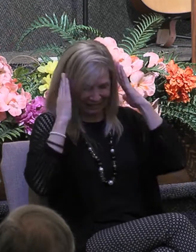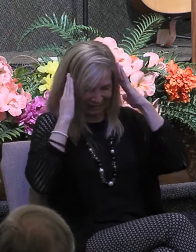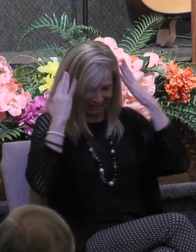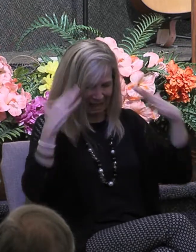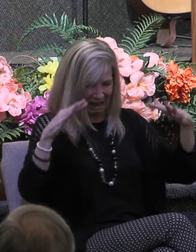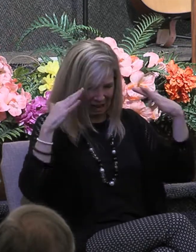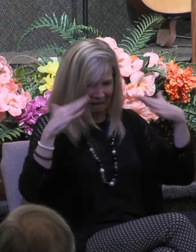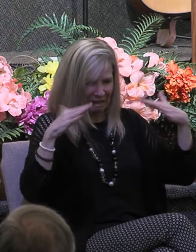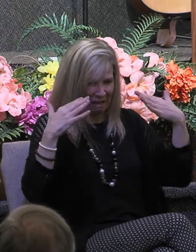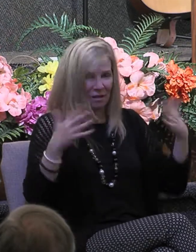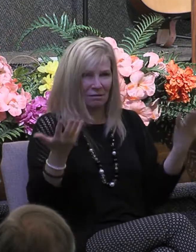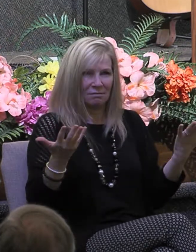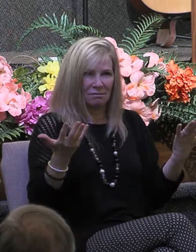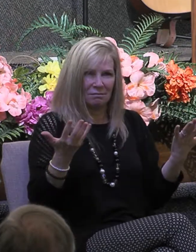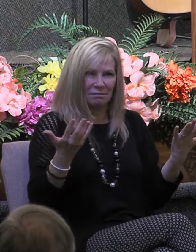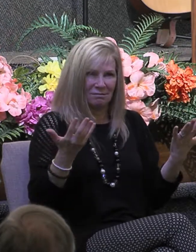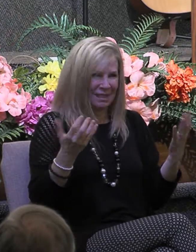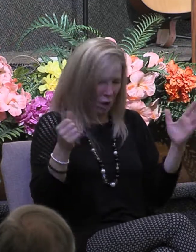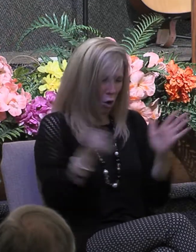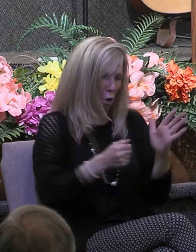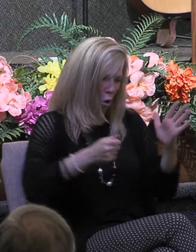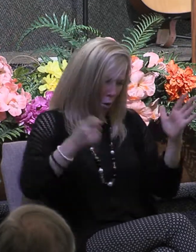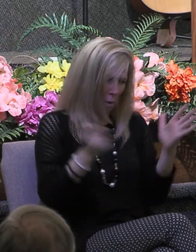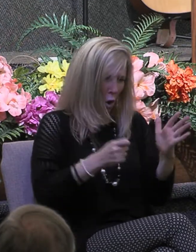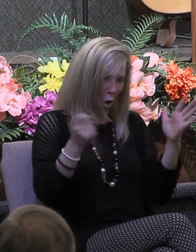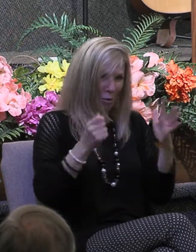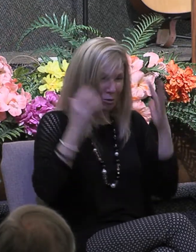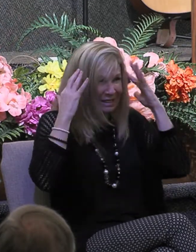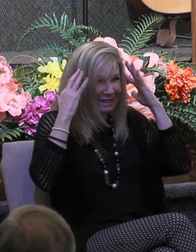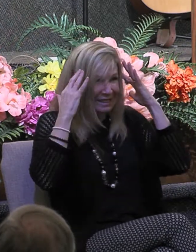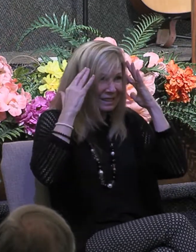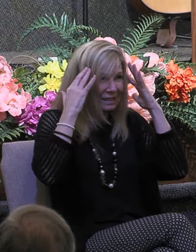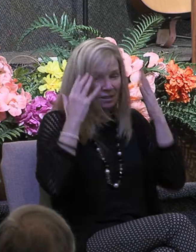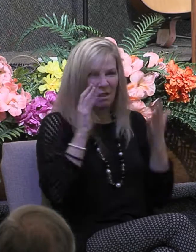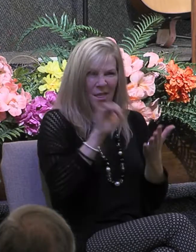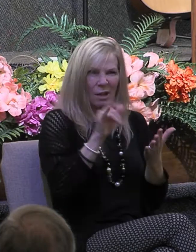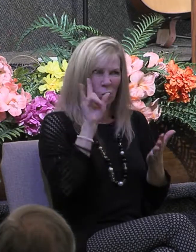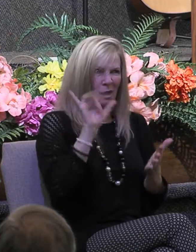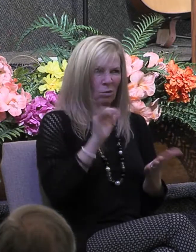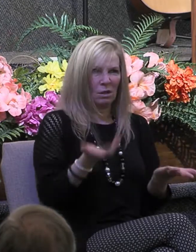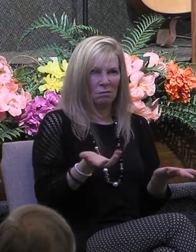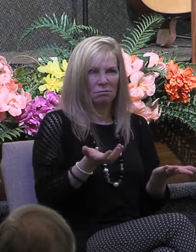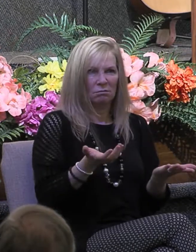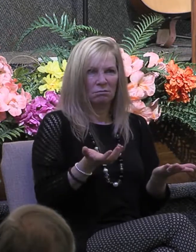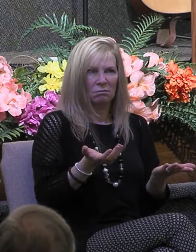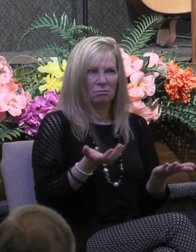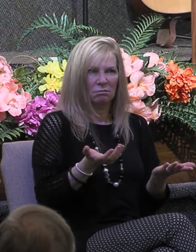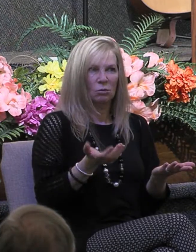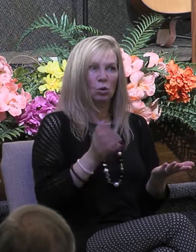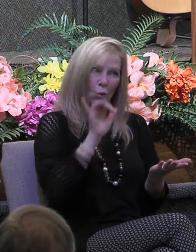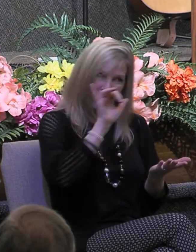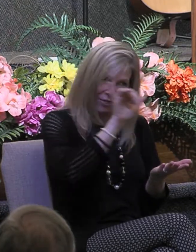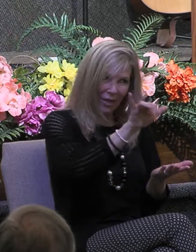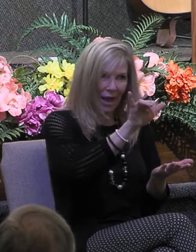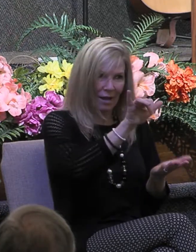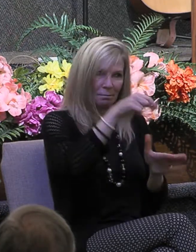a noisy gung he said or a clanging cymbal now folks this is a profound truth